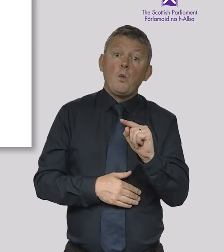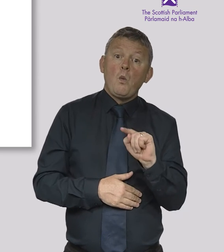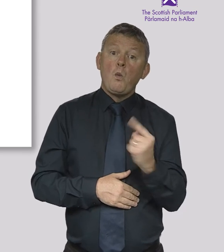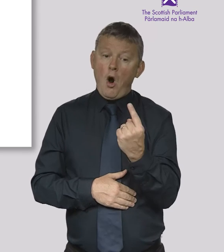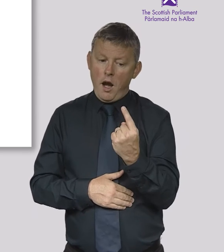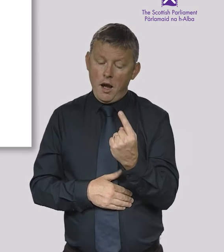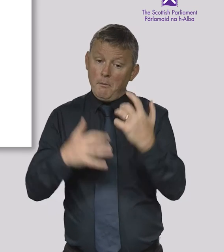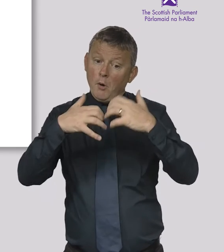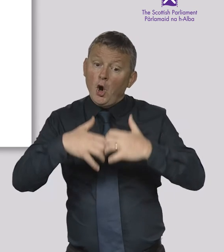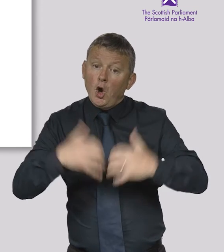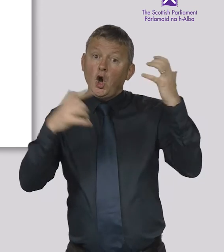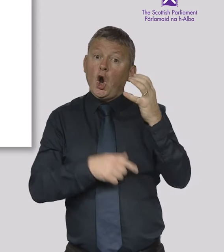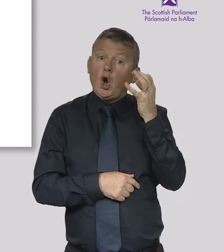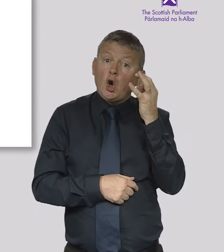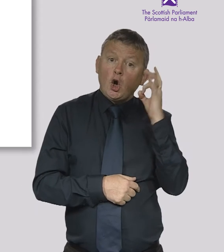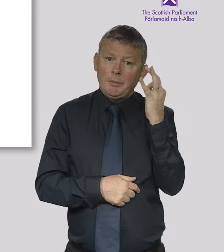Stage 1.